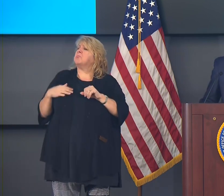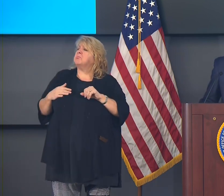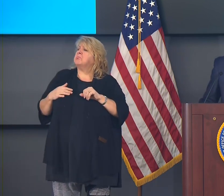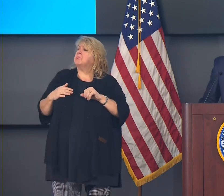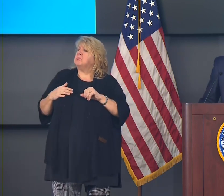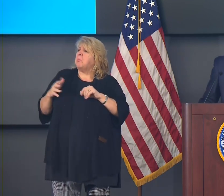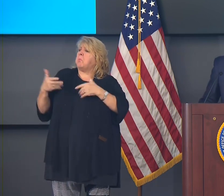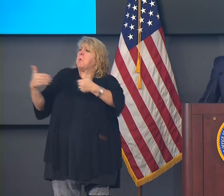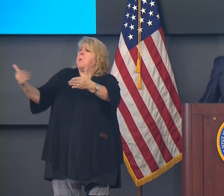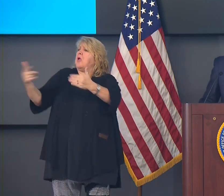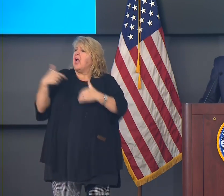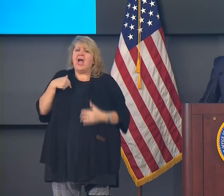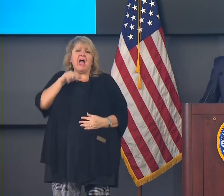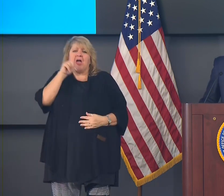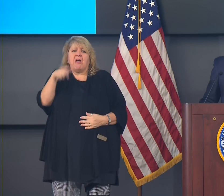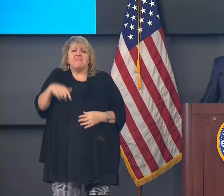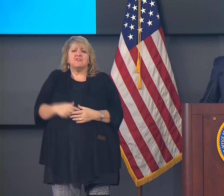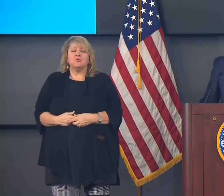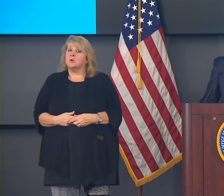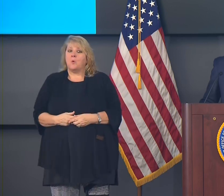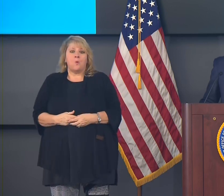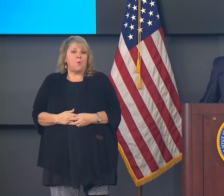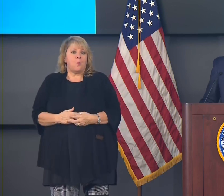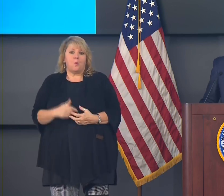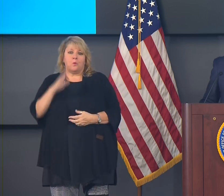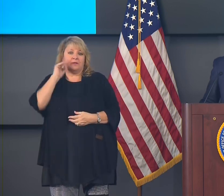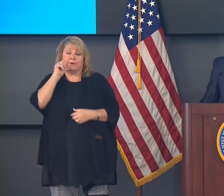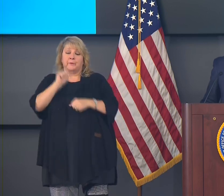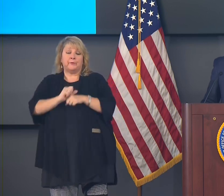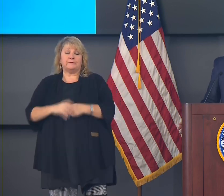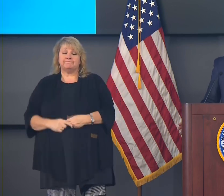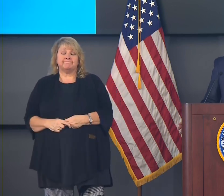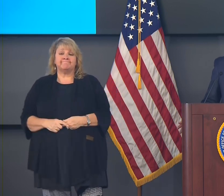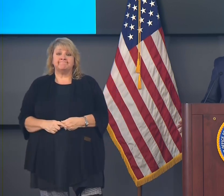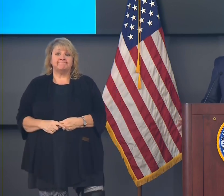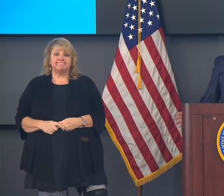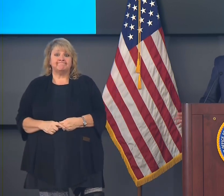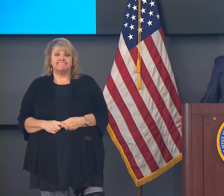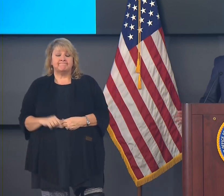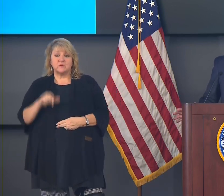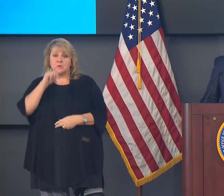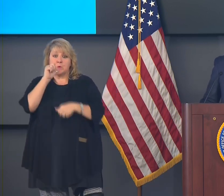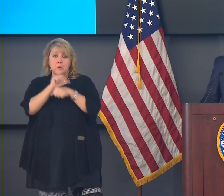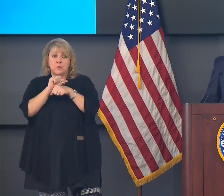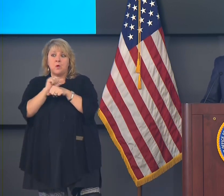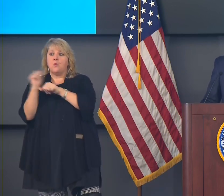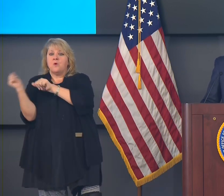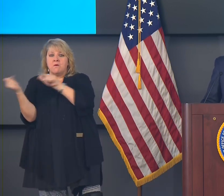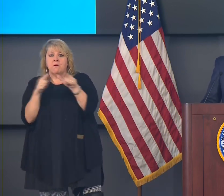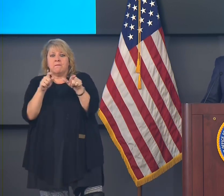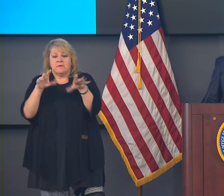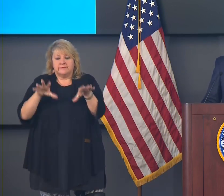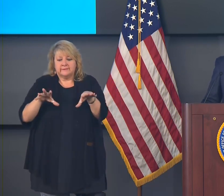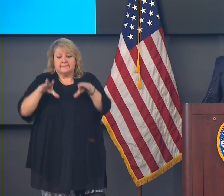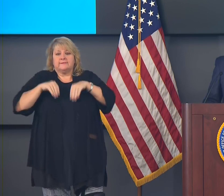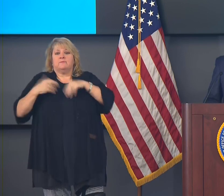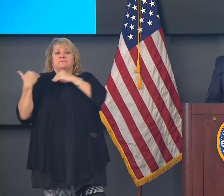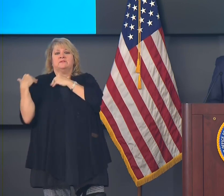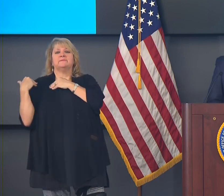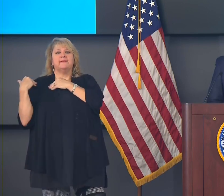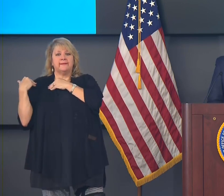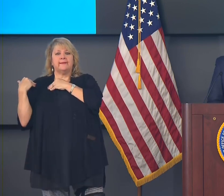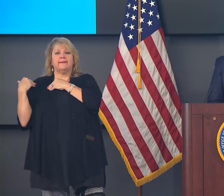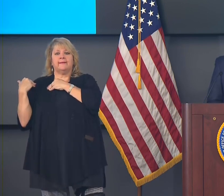personally do it. That doesn't work. That just doesn't work. We all have to see it as a common